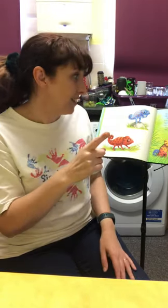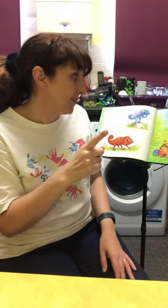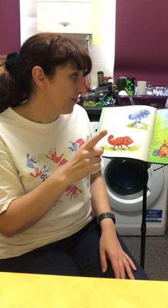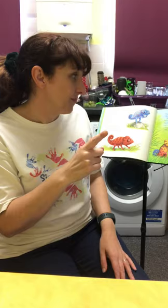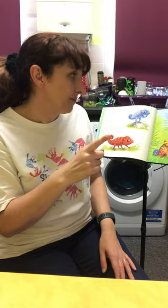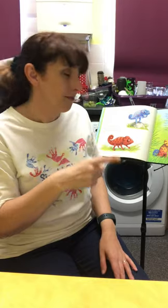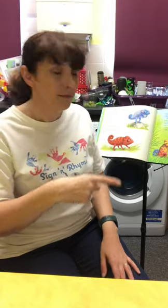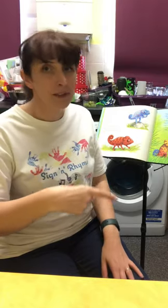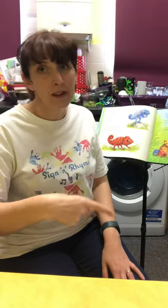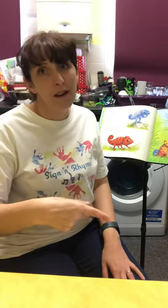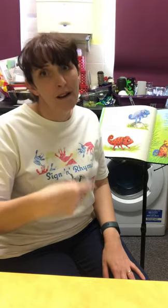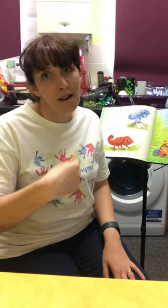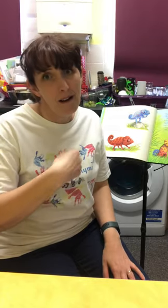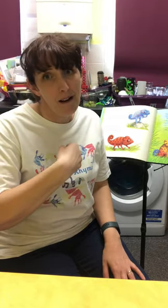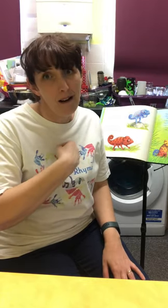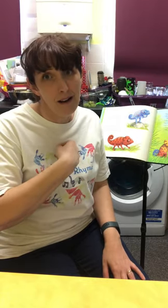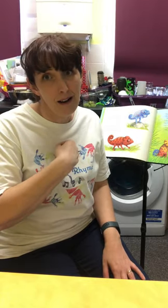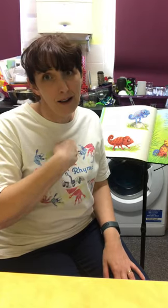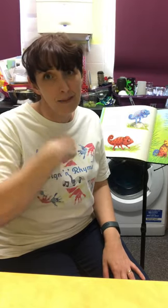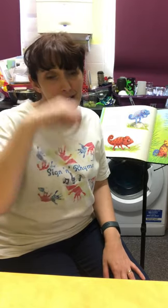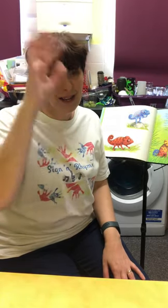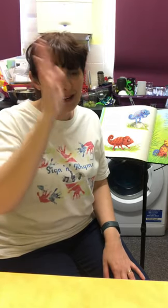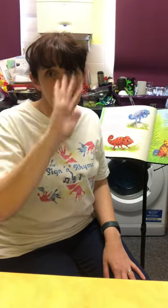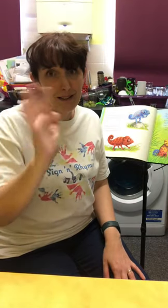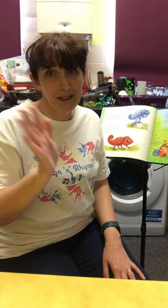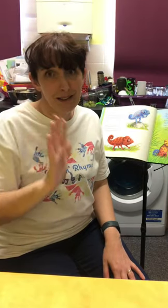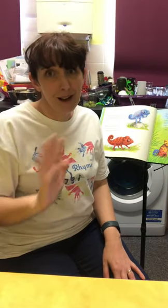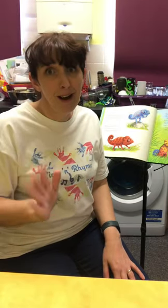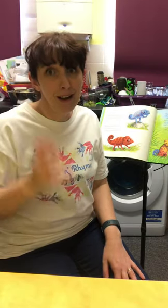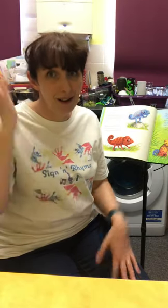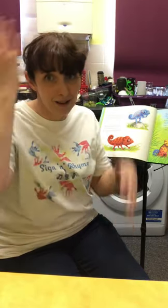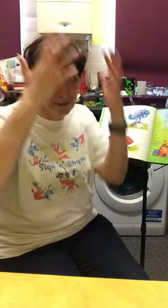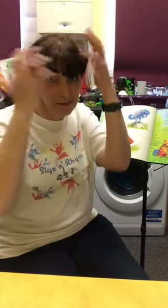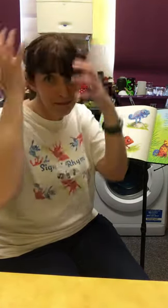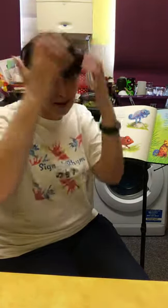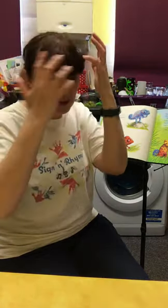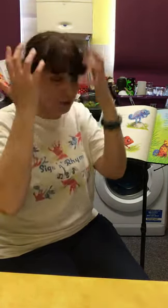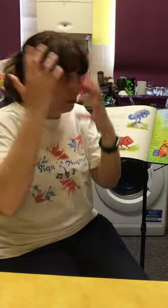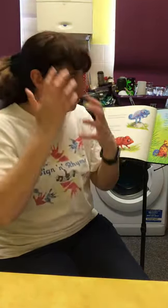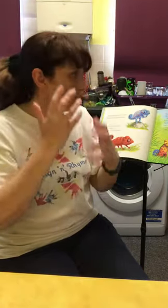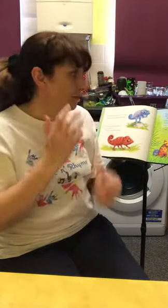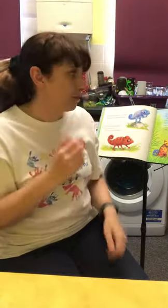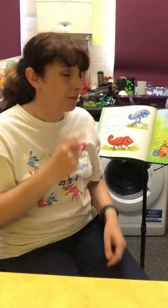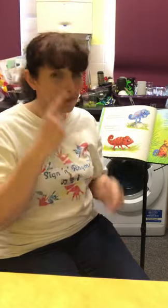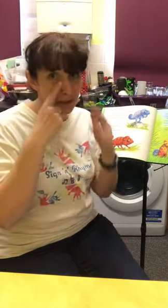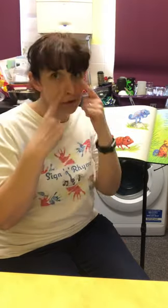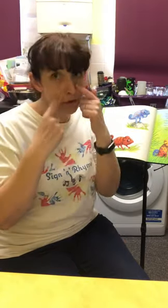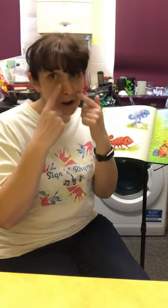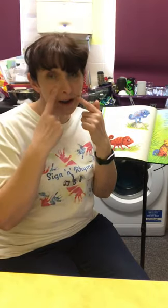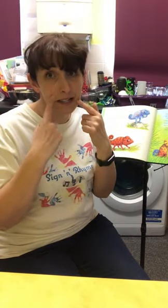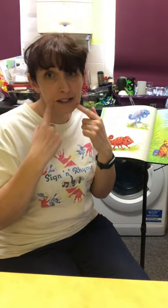I'm in a colour muddle, cried